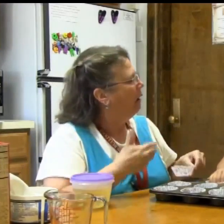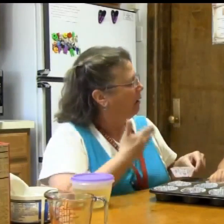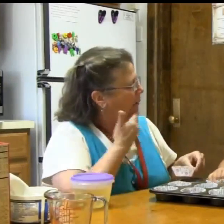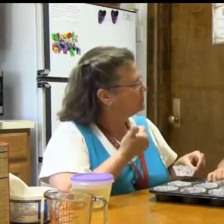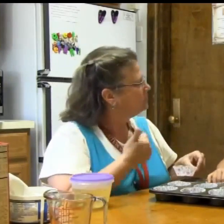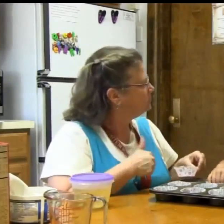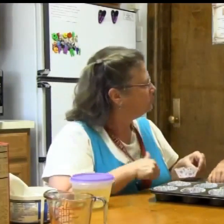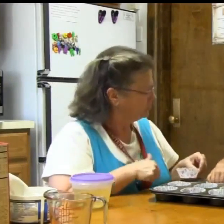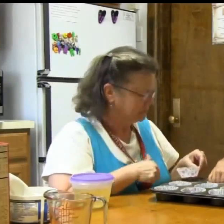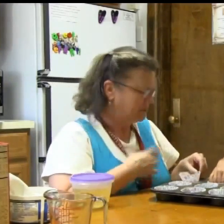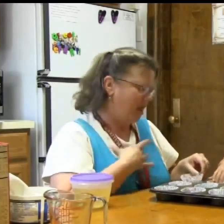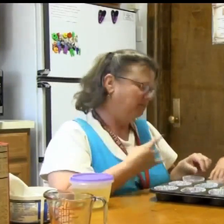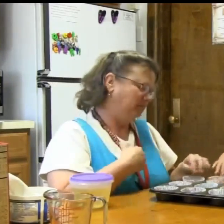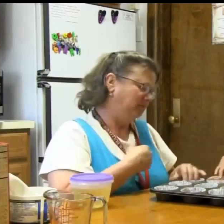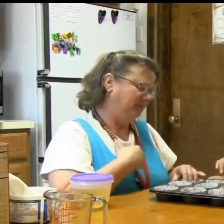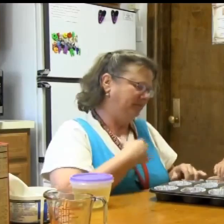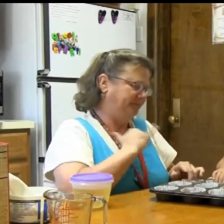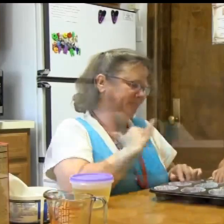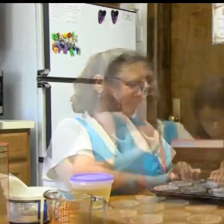then when they're done, you peel it off.